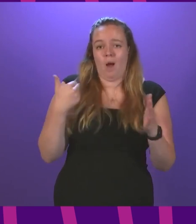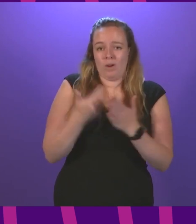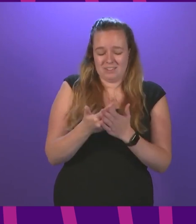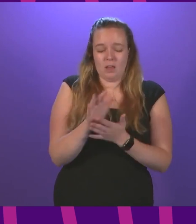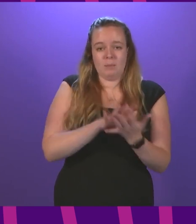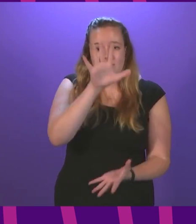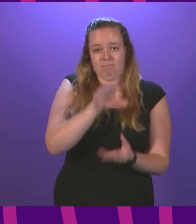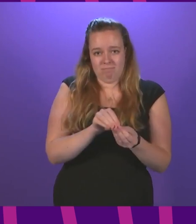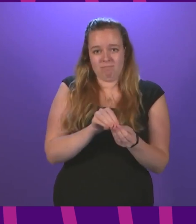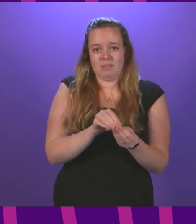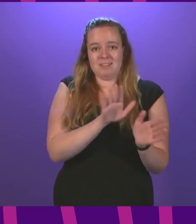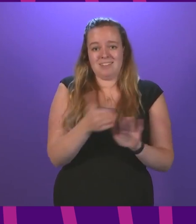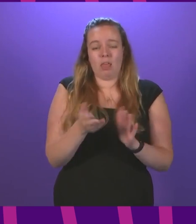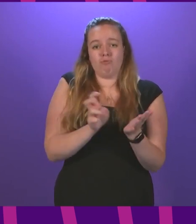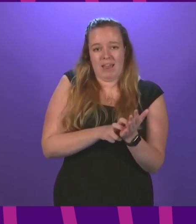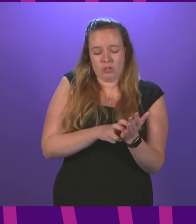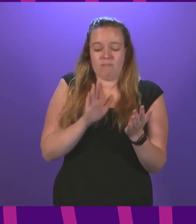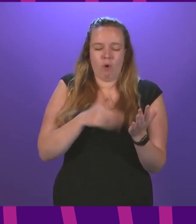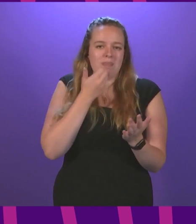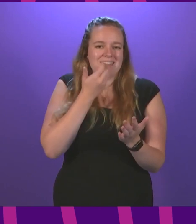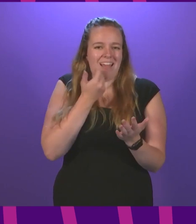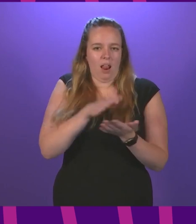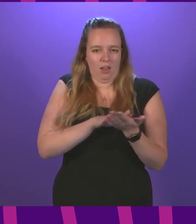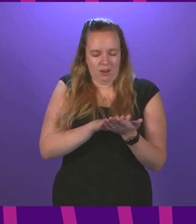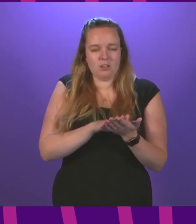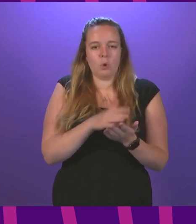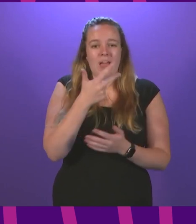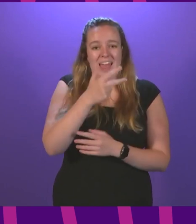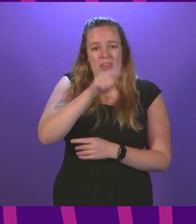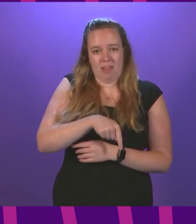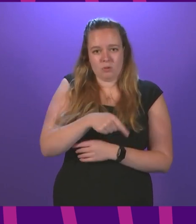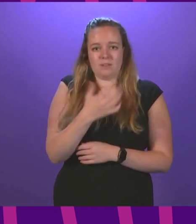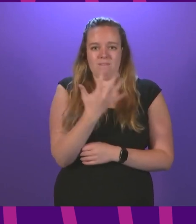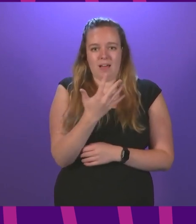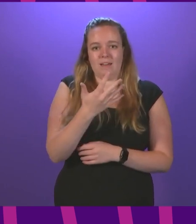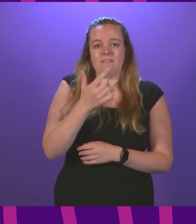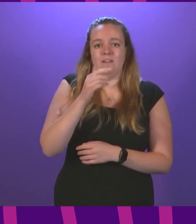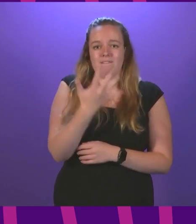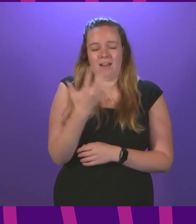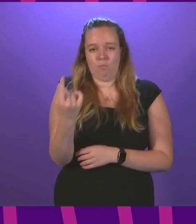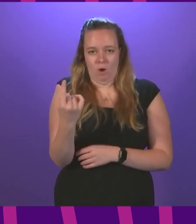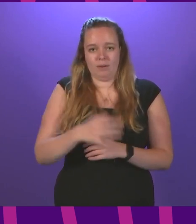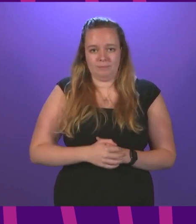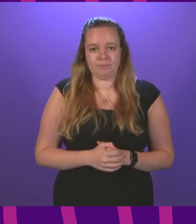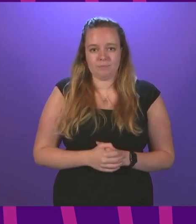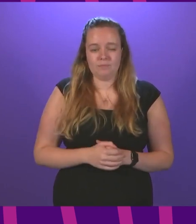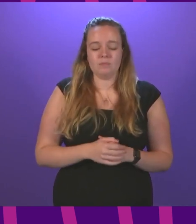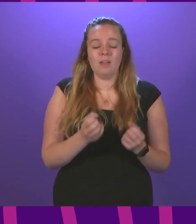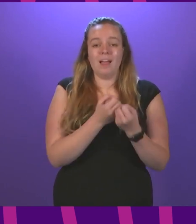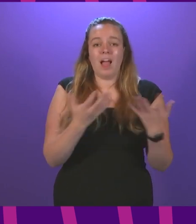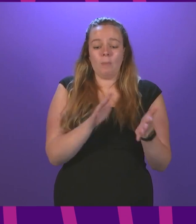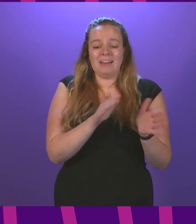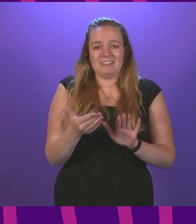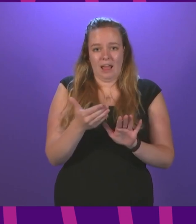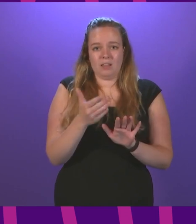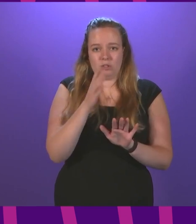the total number of deaths registered under the daily definition to 8,551. The number of deaths reported